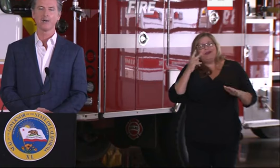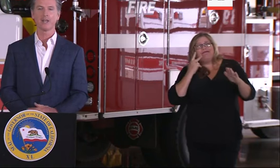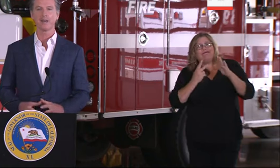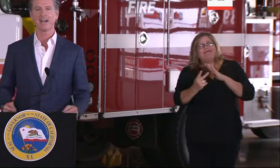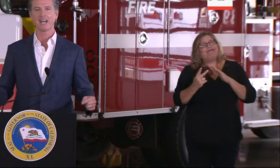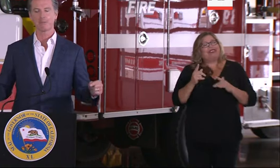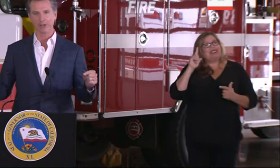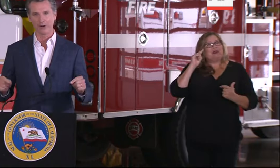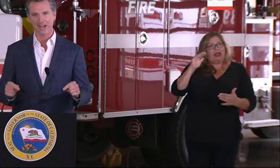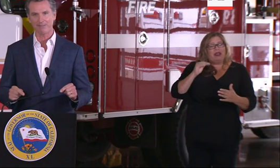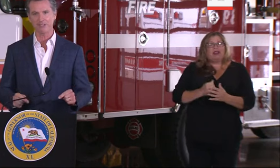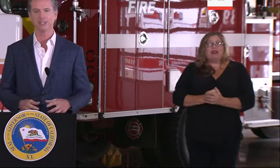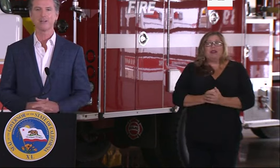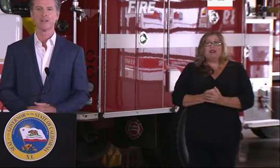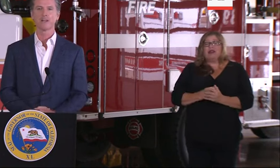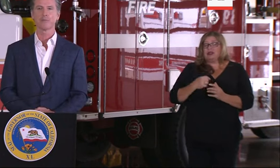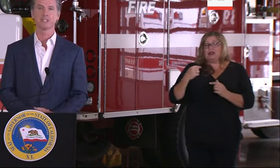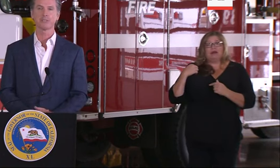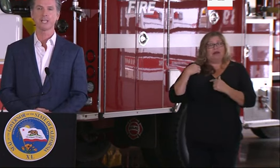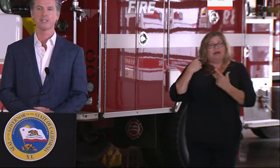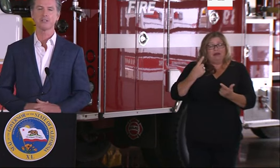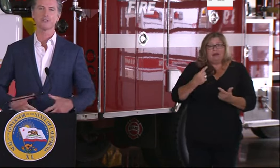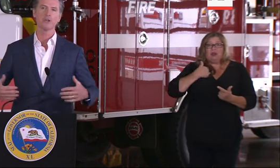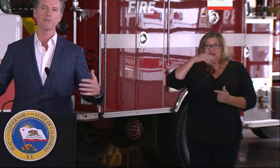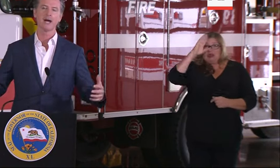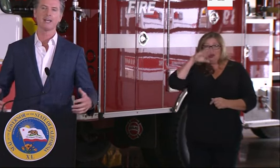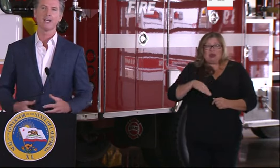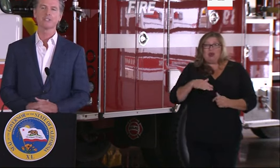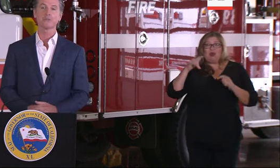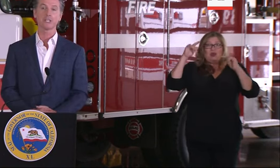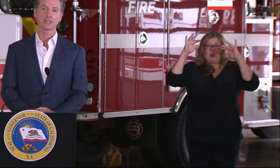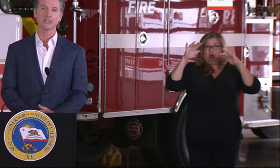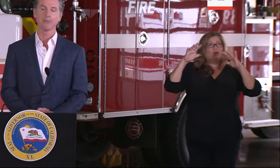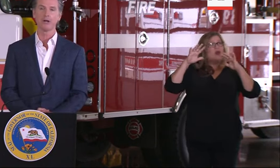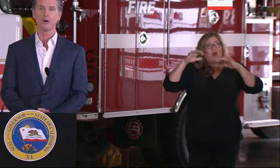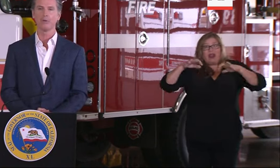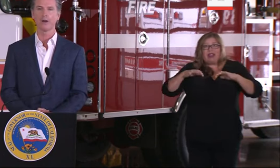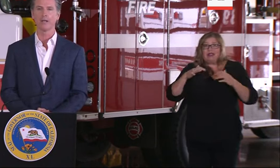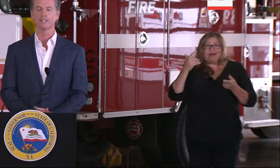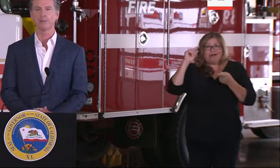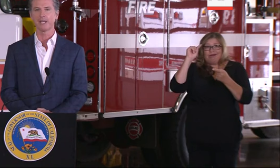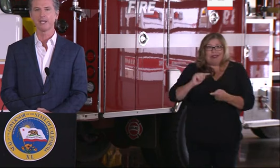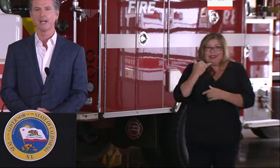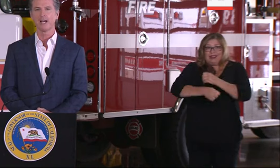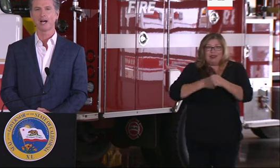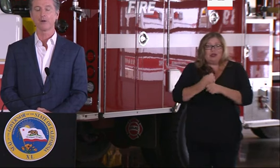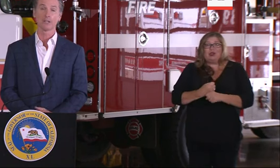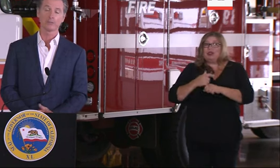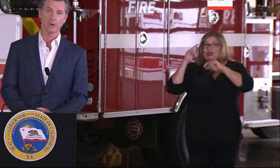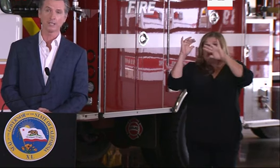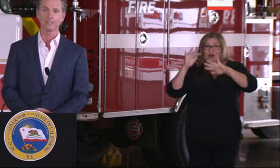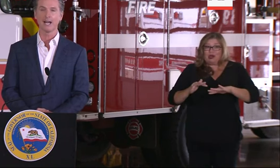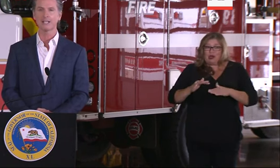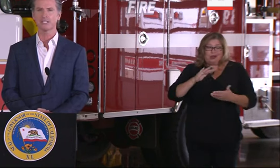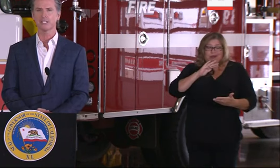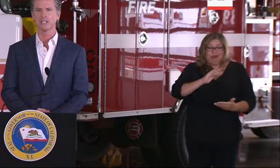budget. We have had a below average year of precipitation, the snowpack substantially below where it's been, or at least